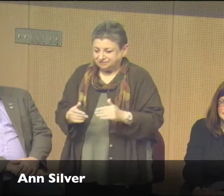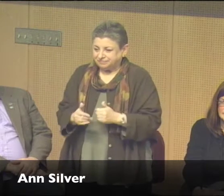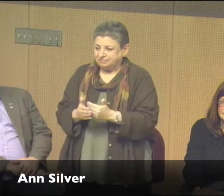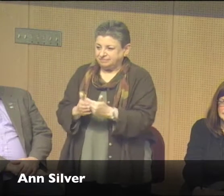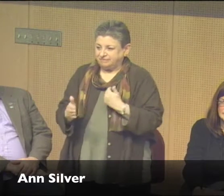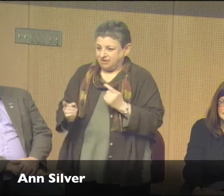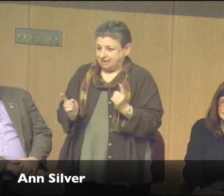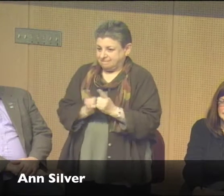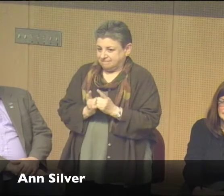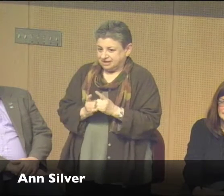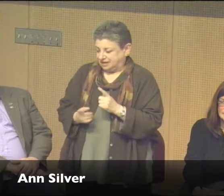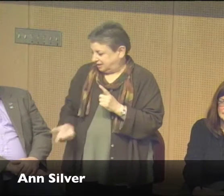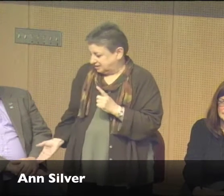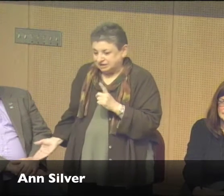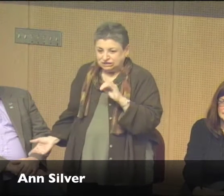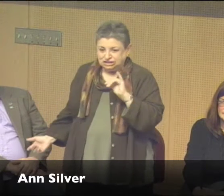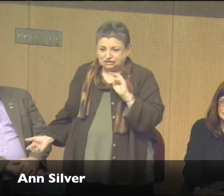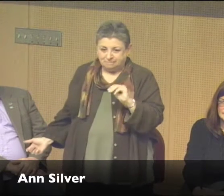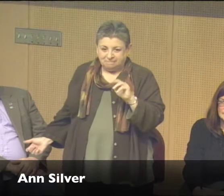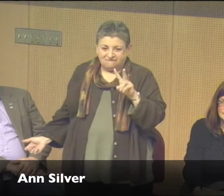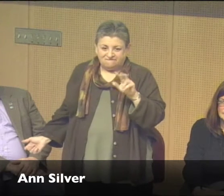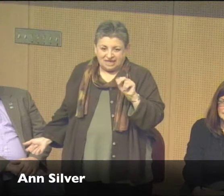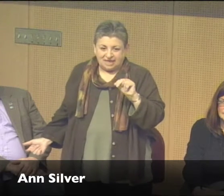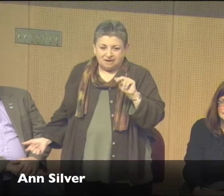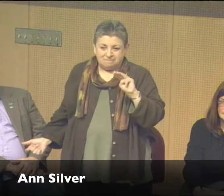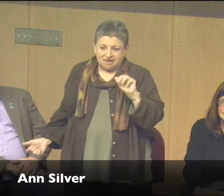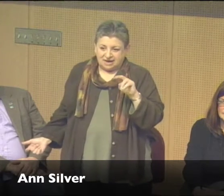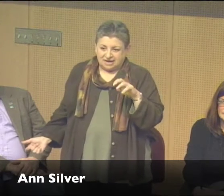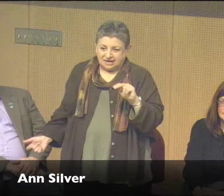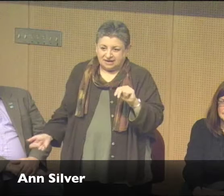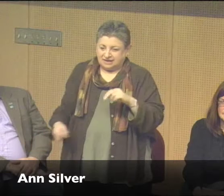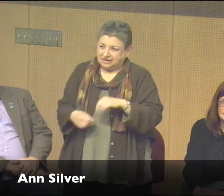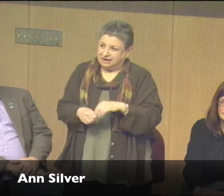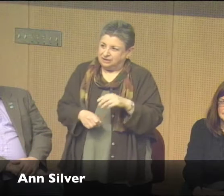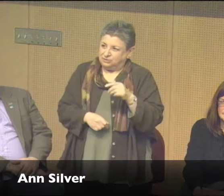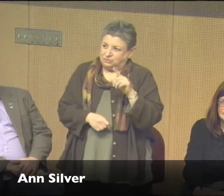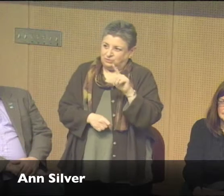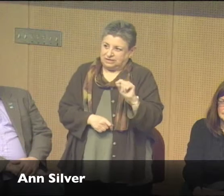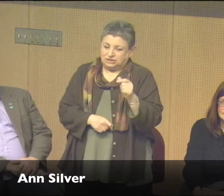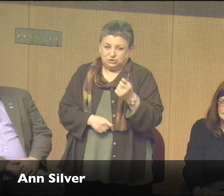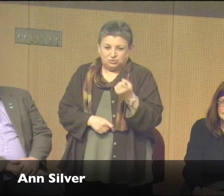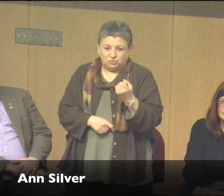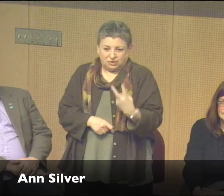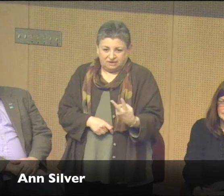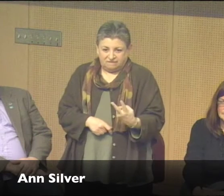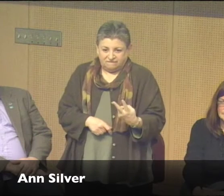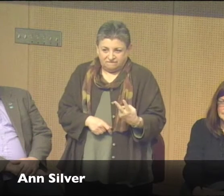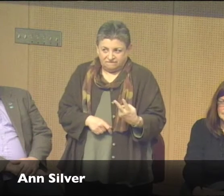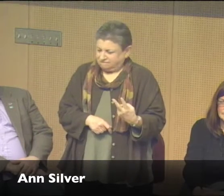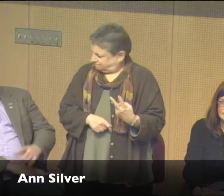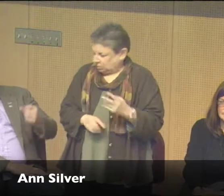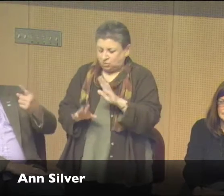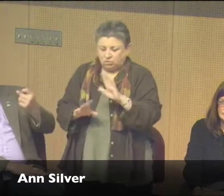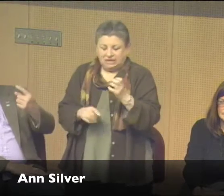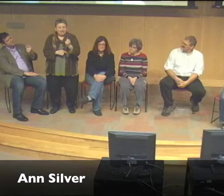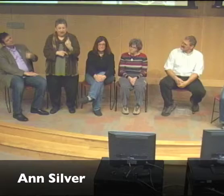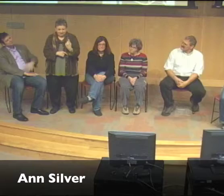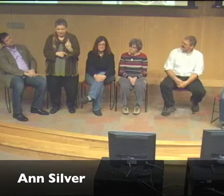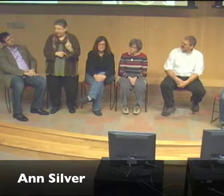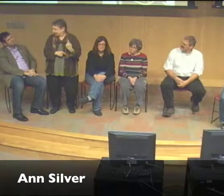my D-A is Deaf graphic design. This is Mark Van Menen. Jim Van Menen. Excuse me. Jim Van Menen. And